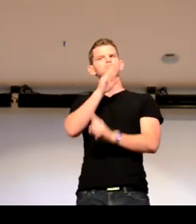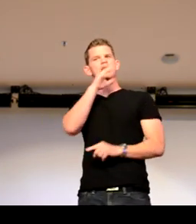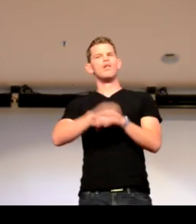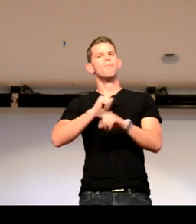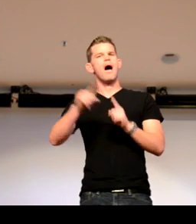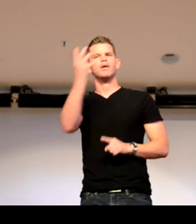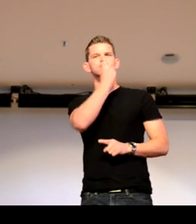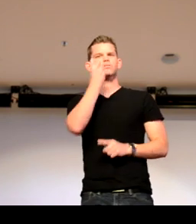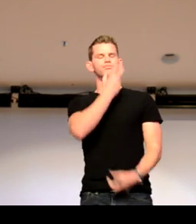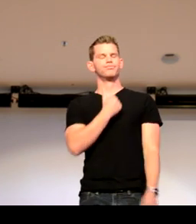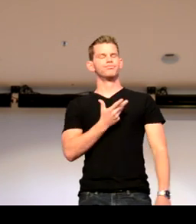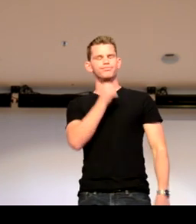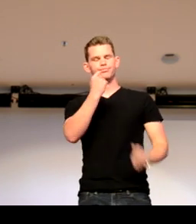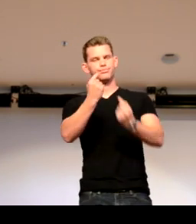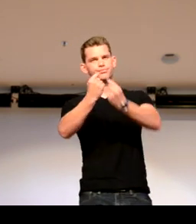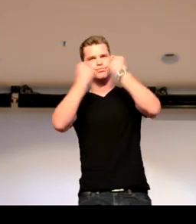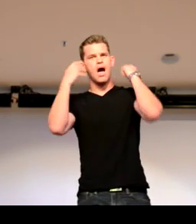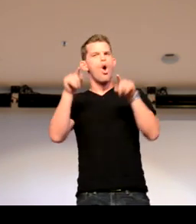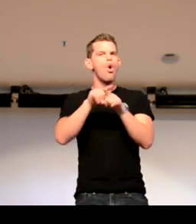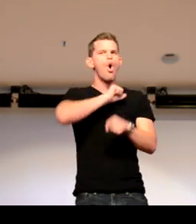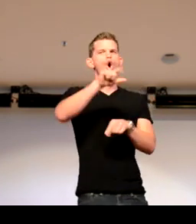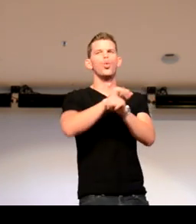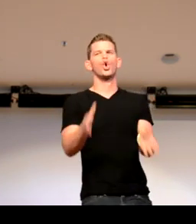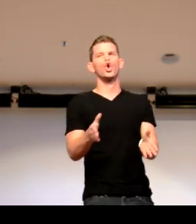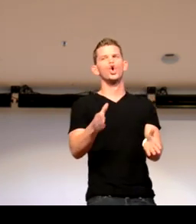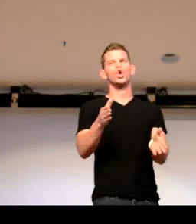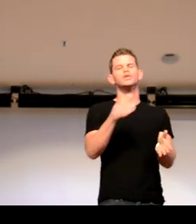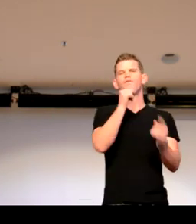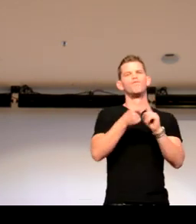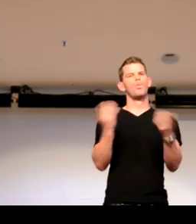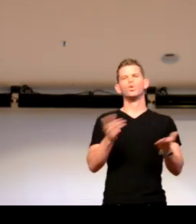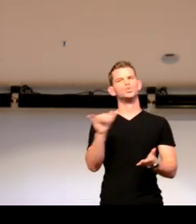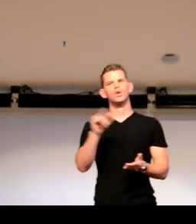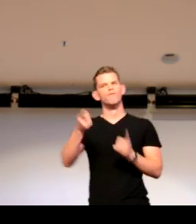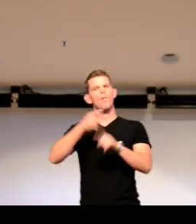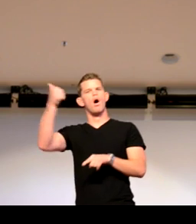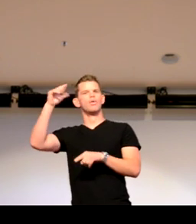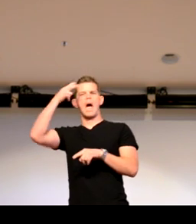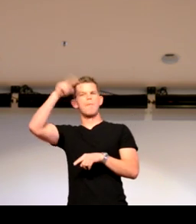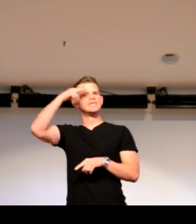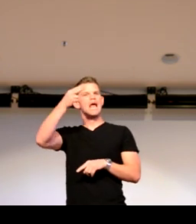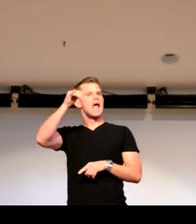boss. He spoke English, but, you know, I had to read his lips, and I really didn't understand what he was saying. And the workers weren't from here, too. They were from